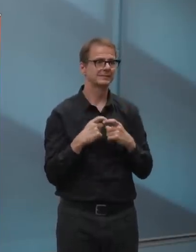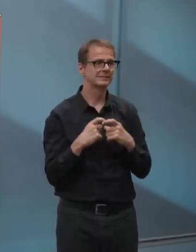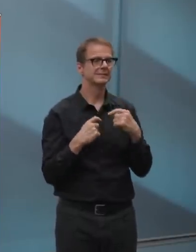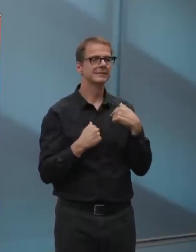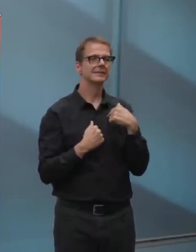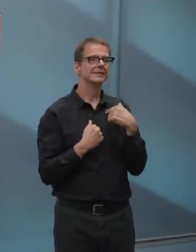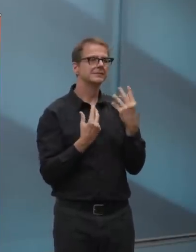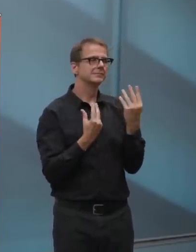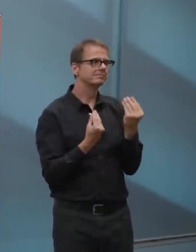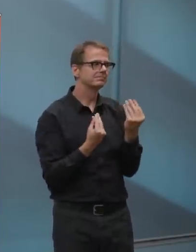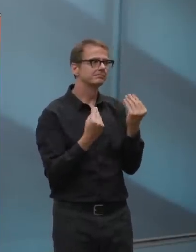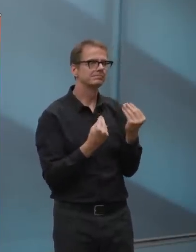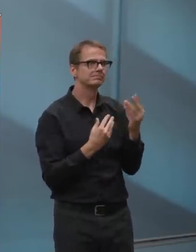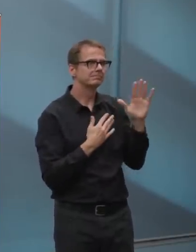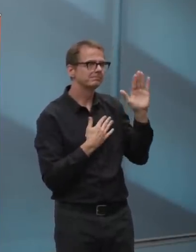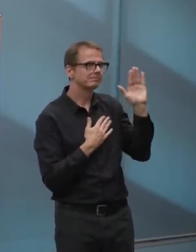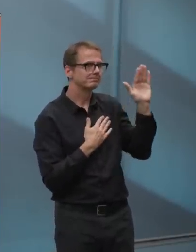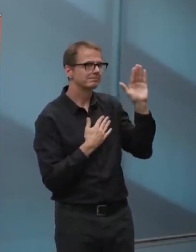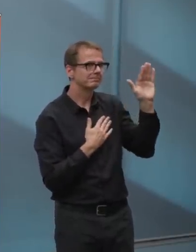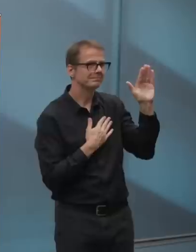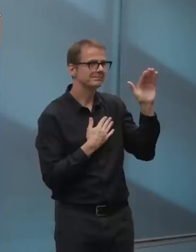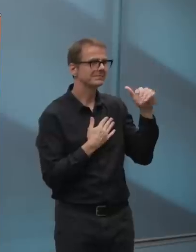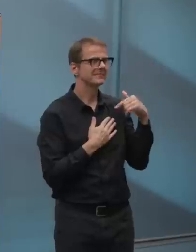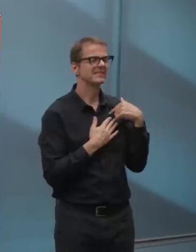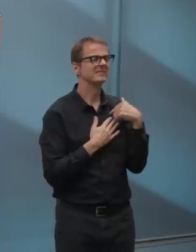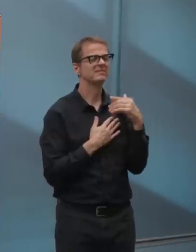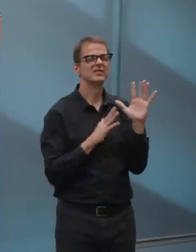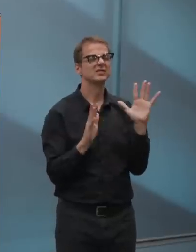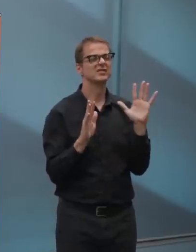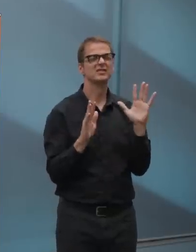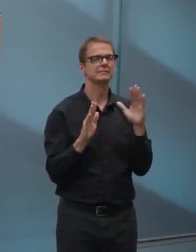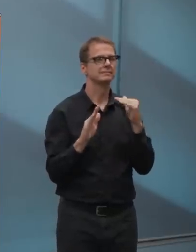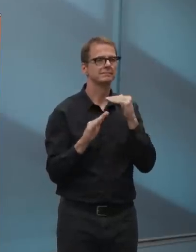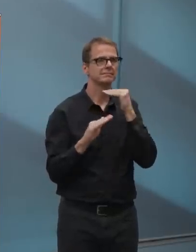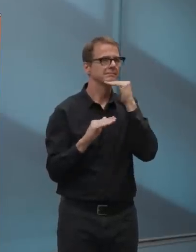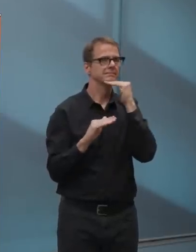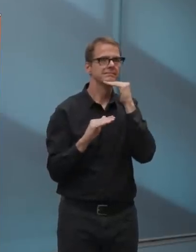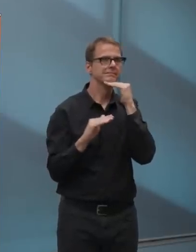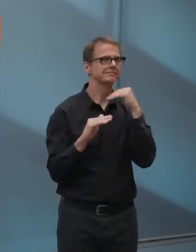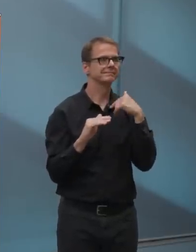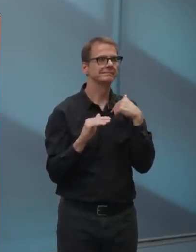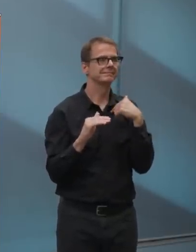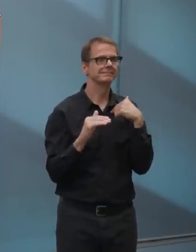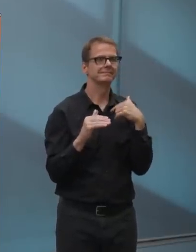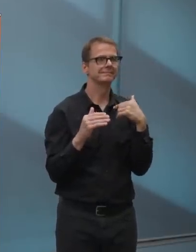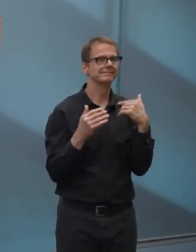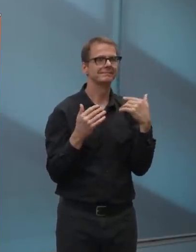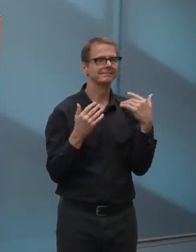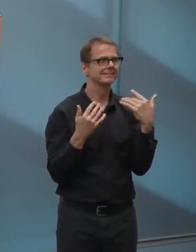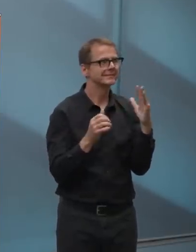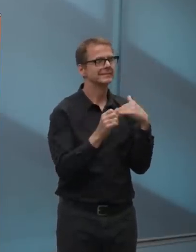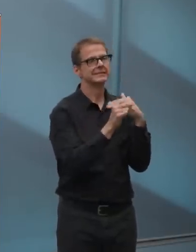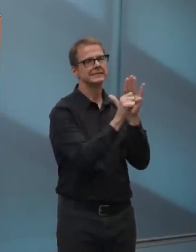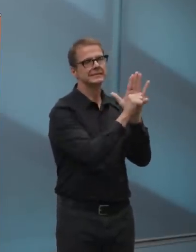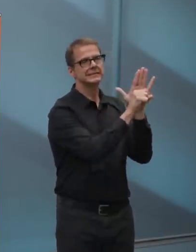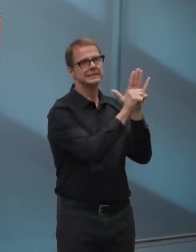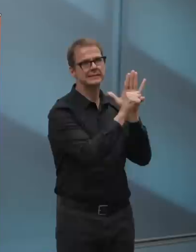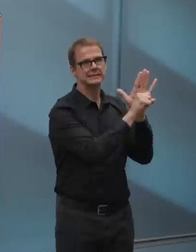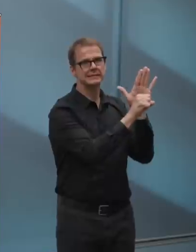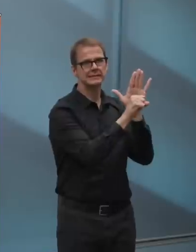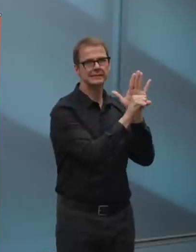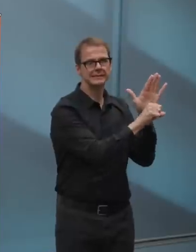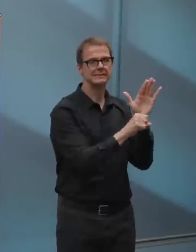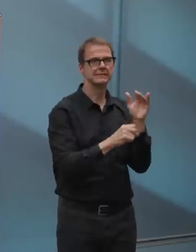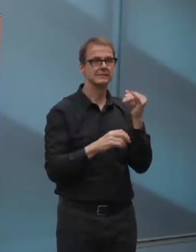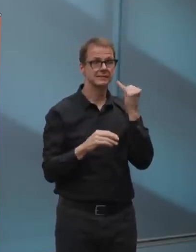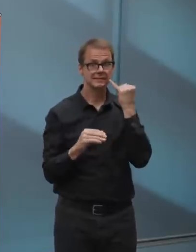temperature around this issue of transit. Um, because the austerity that we'll be pushed into will mean either cuts to essential services or